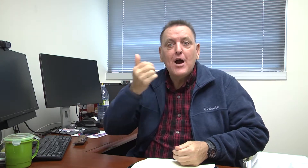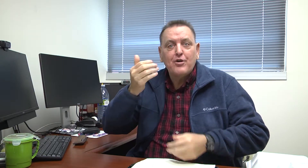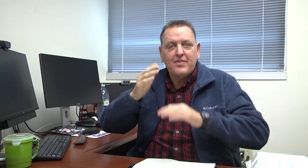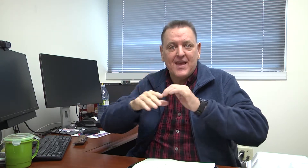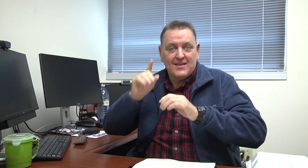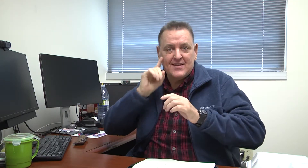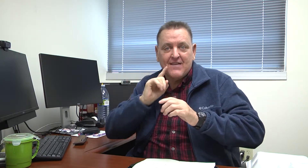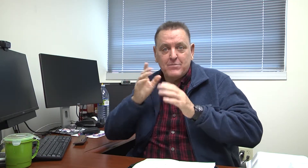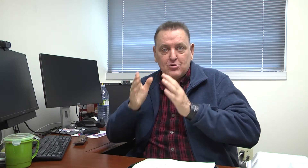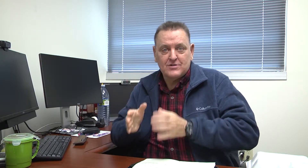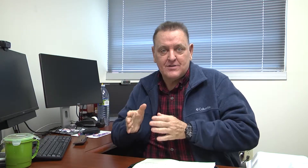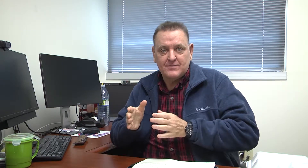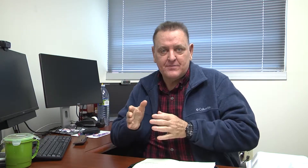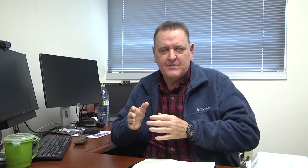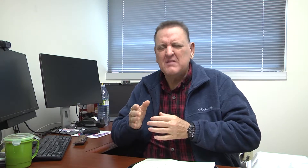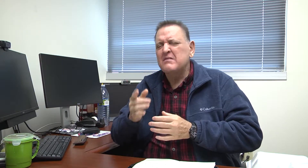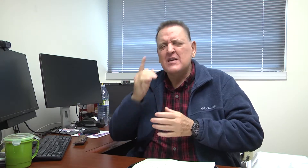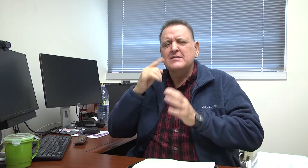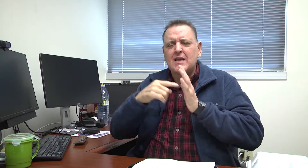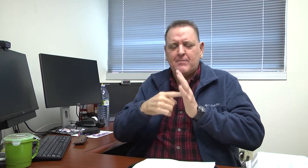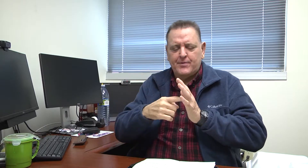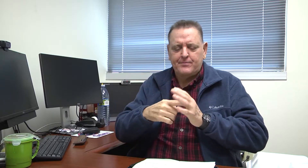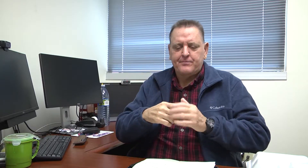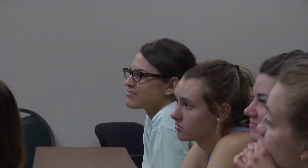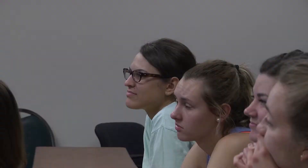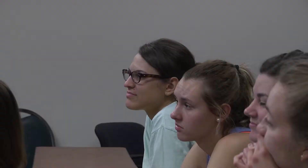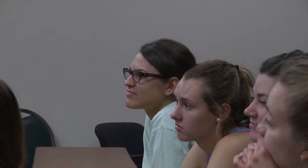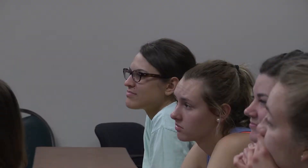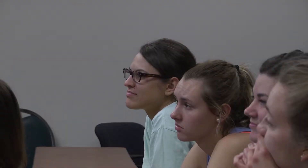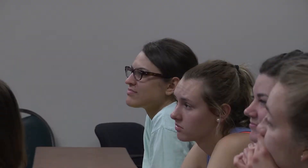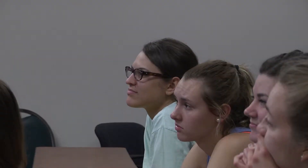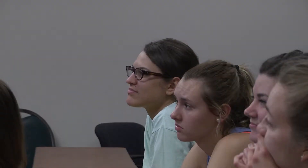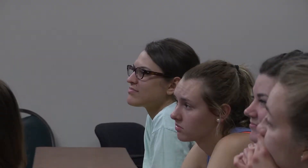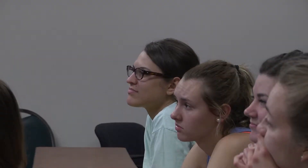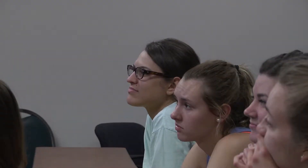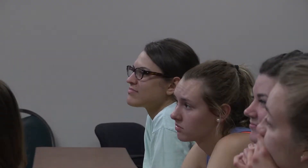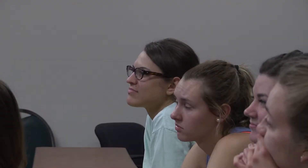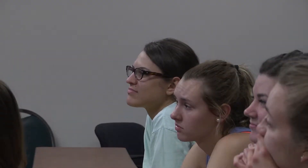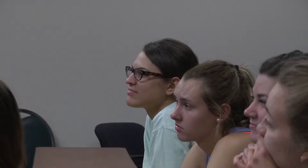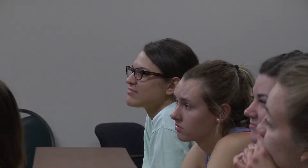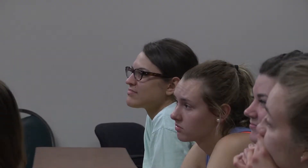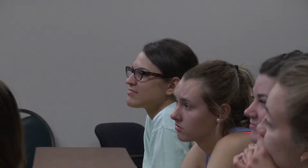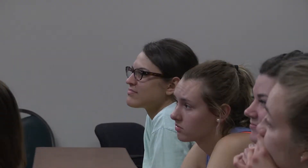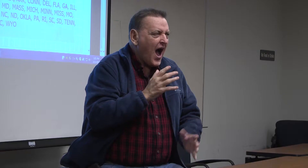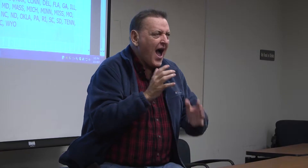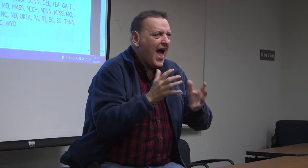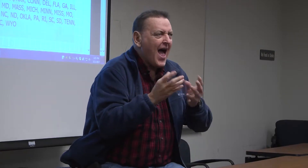than a deaf person. Dr. Stephen Hardy is an American Sign Language professor at the University of Florida.